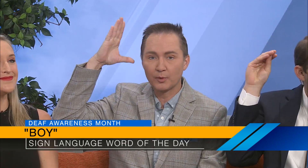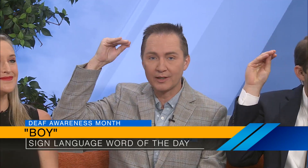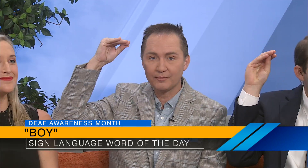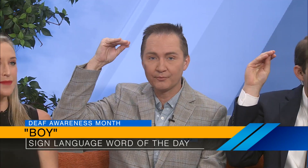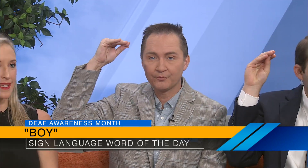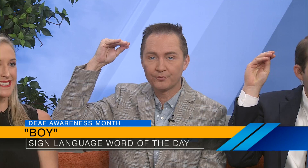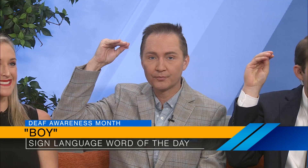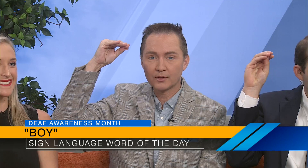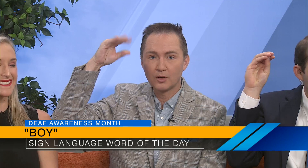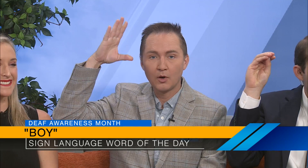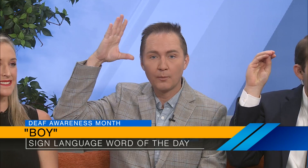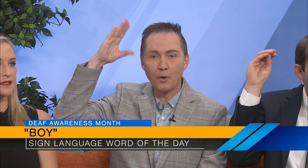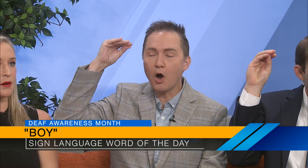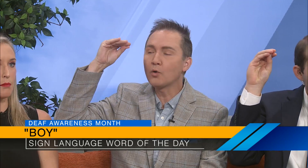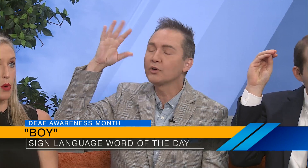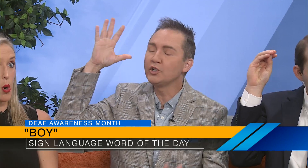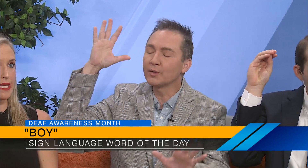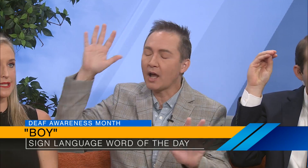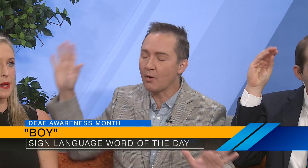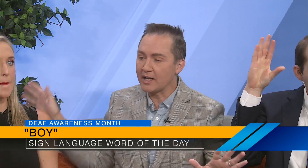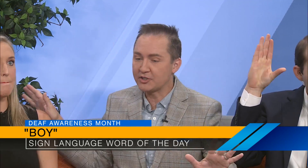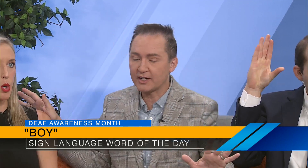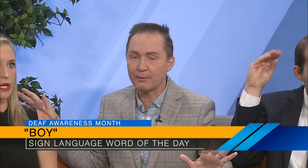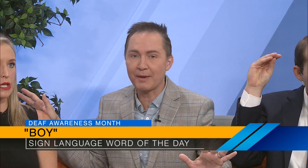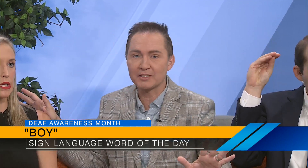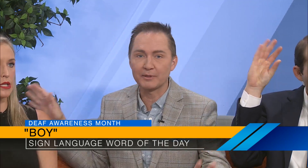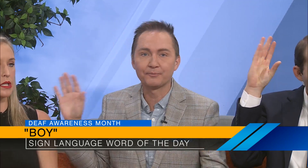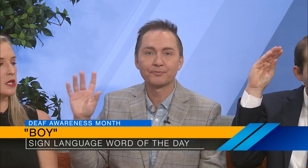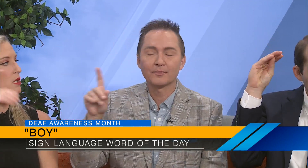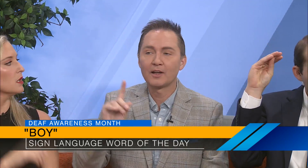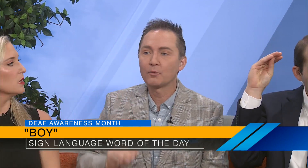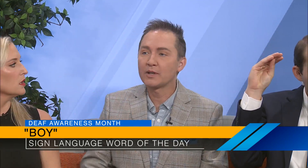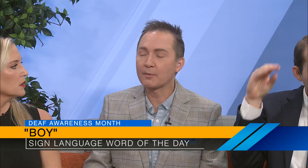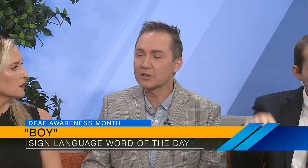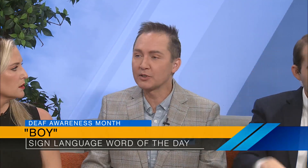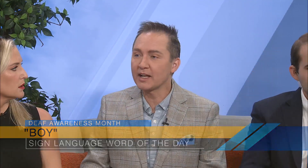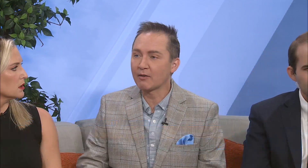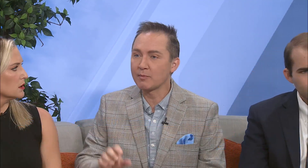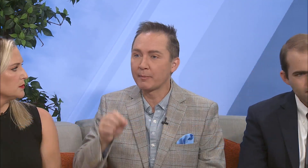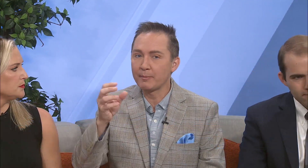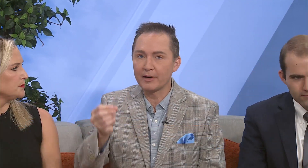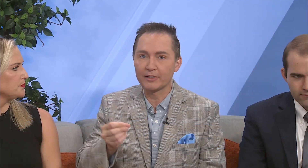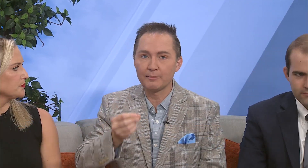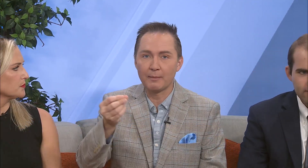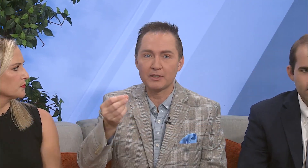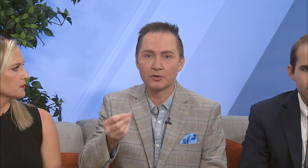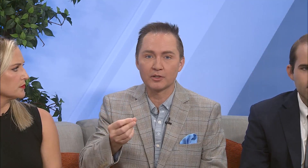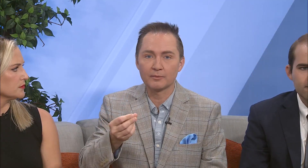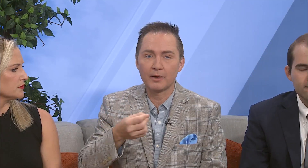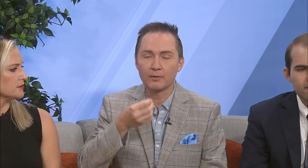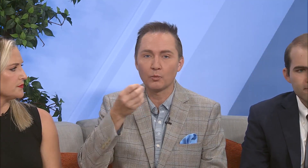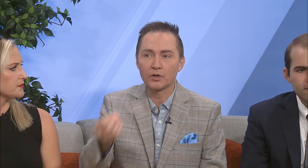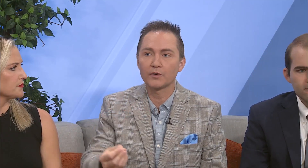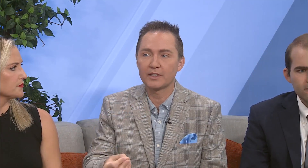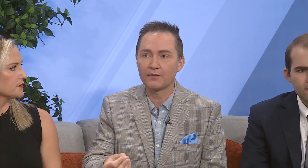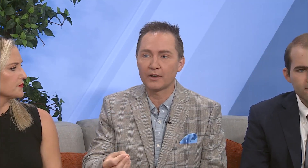Boy. Boy. Oh, you know what? Oh, it's just coming back to me. When I was learning, I remember Mary, my mentor, my wonderful deaf friend,